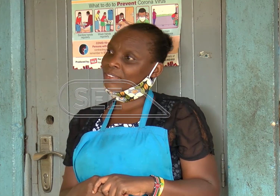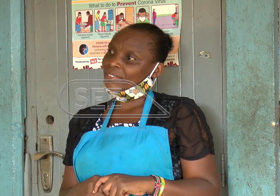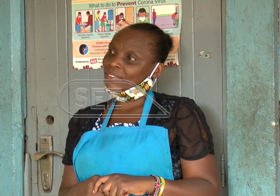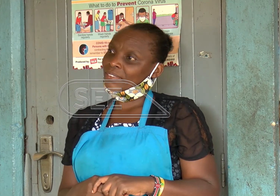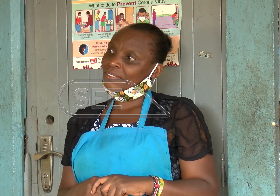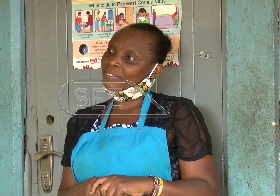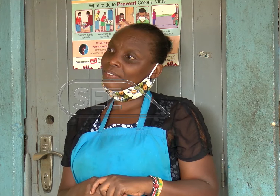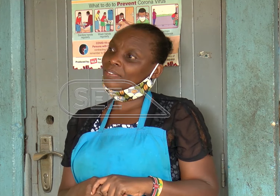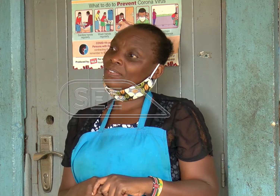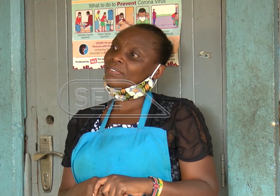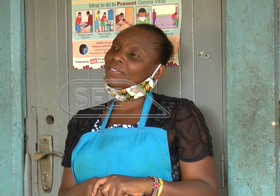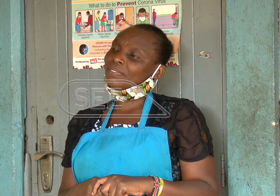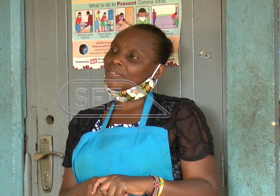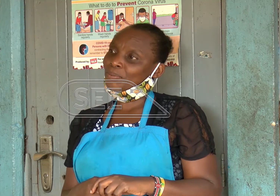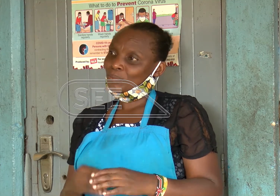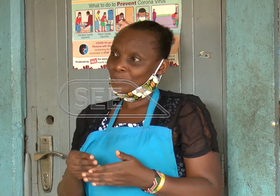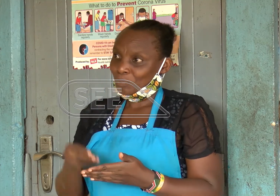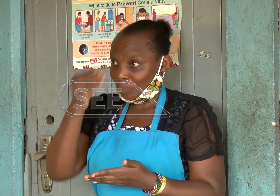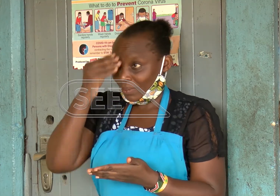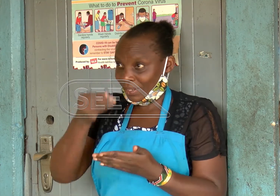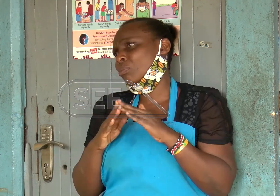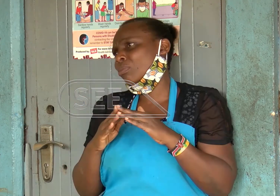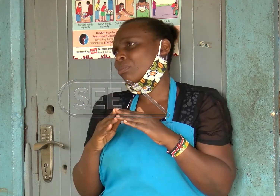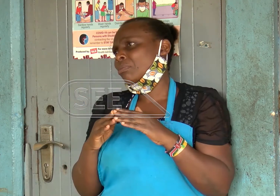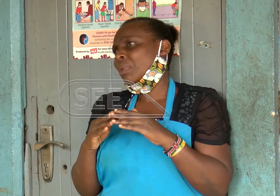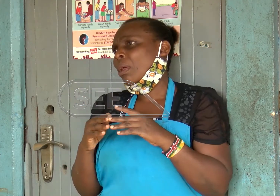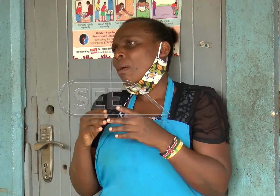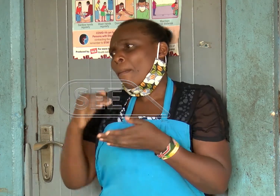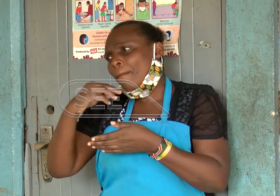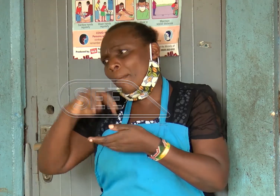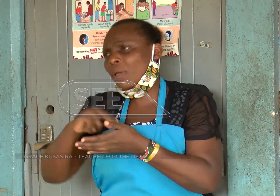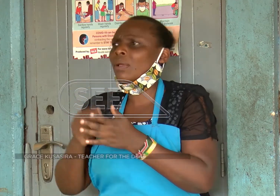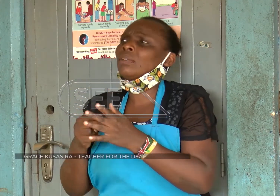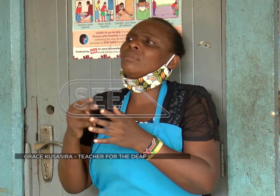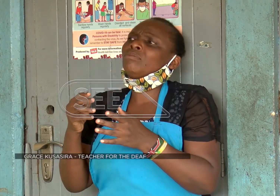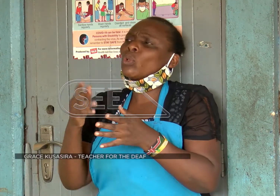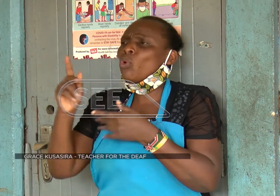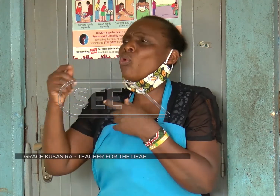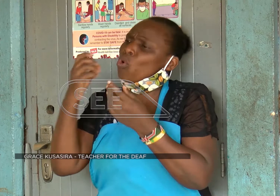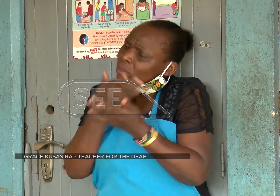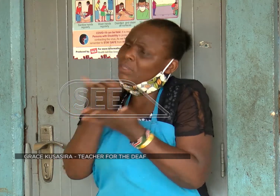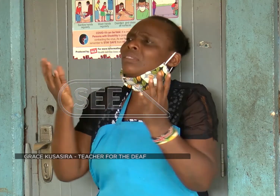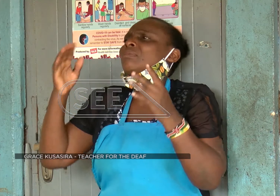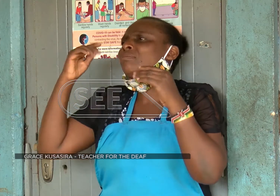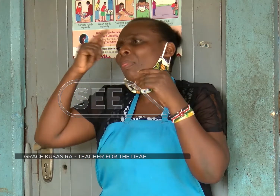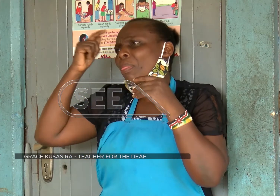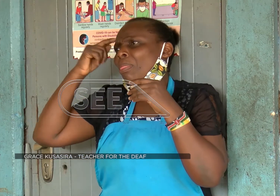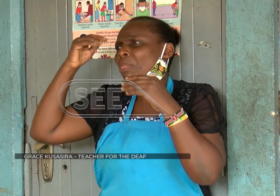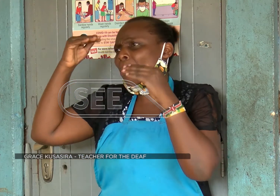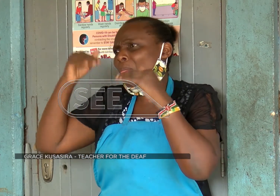it will be a challenge to train the sign language to students. Hearing students are learning on TV, on radio, but the Deaf are not